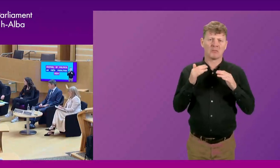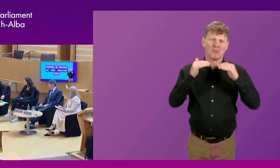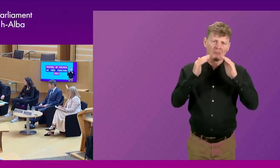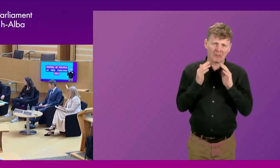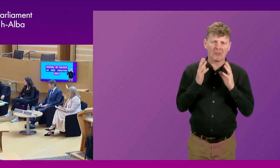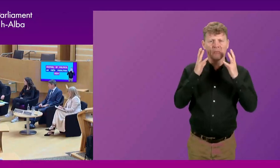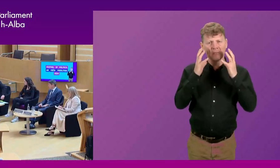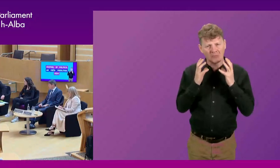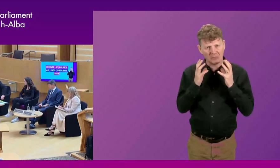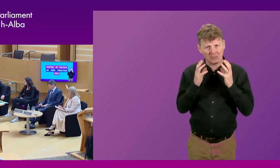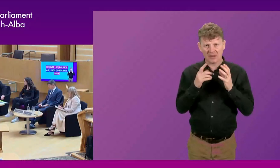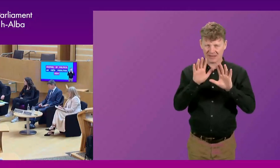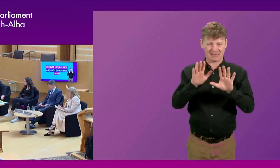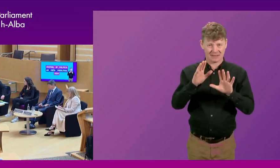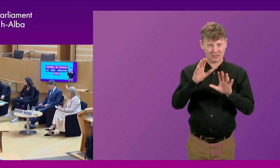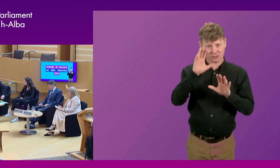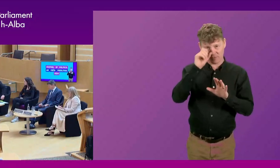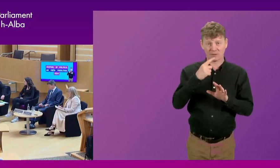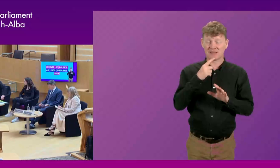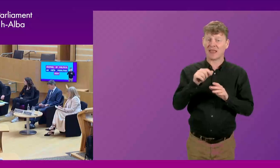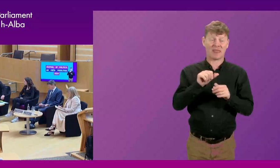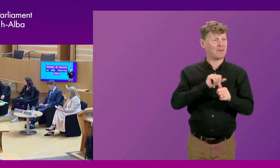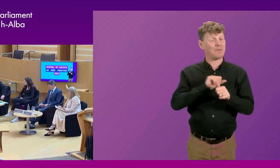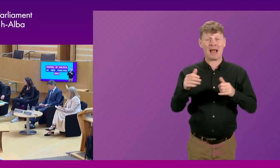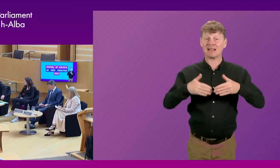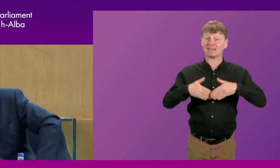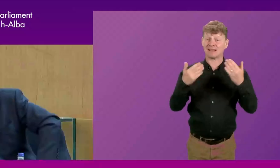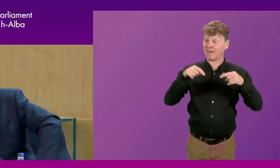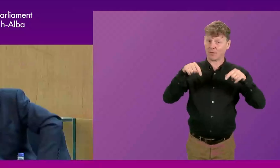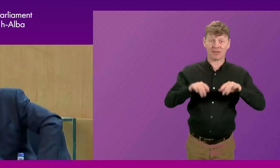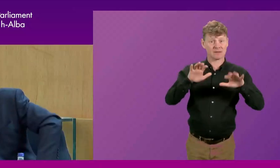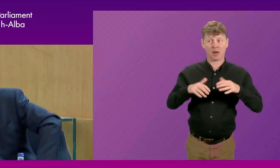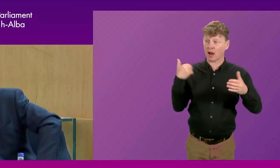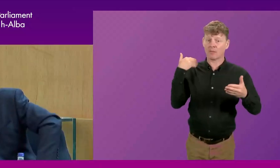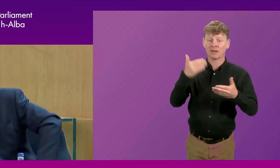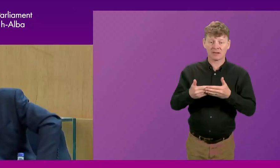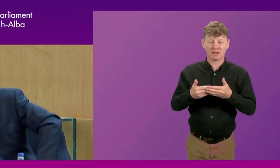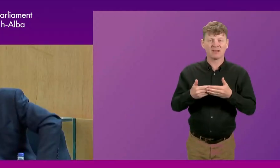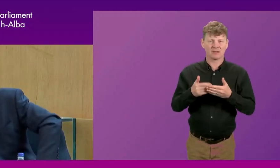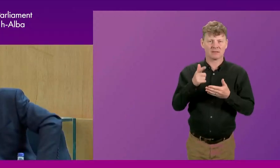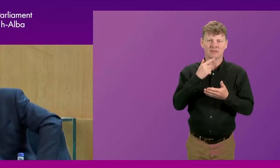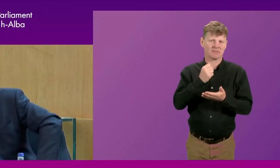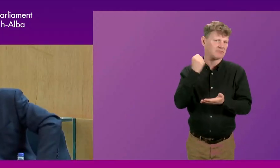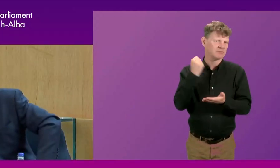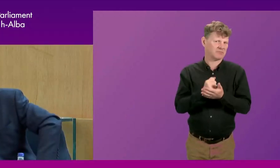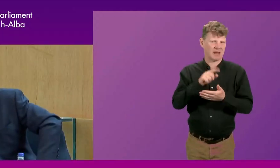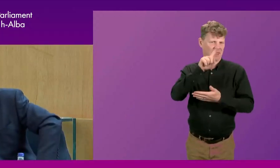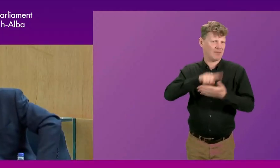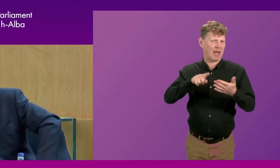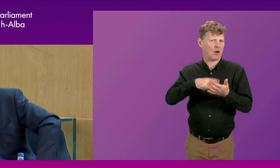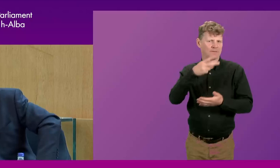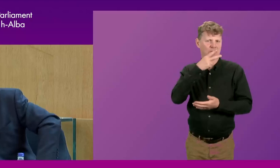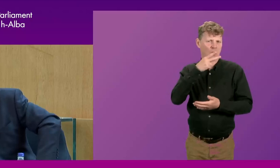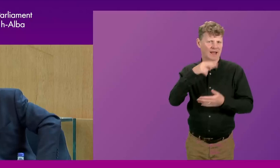reflection, and just say that the best day for this Parliament was the day when it passed the ban on smoking in public places.